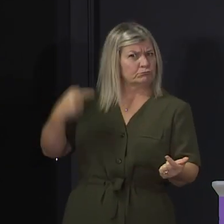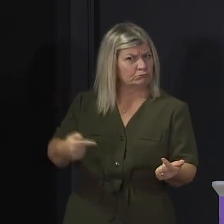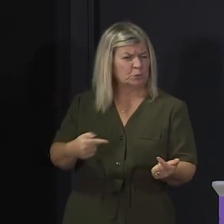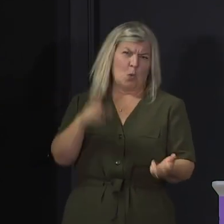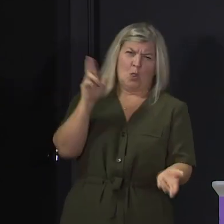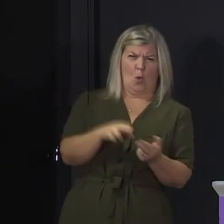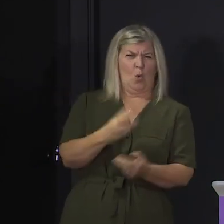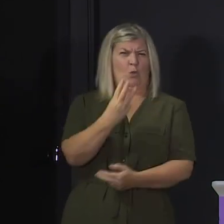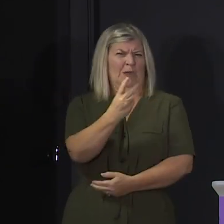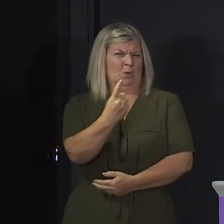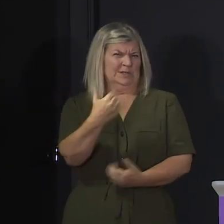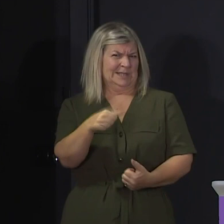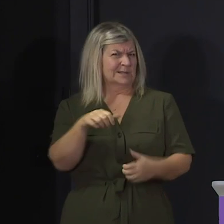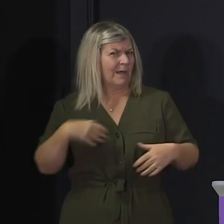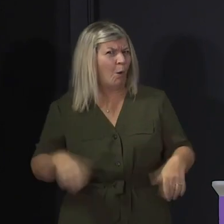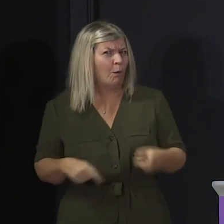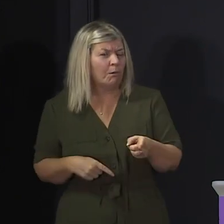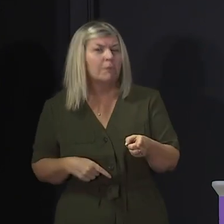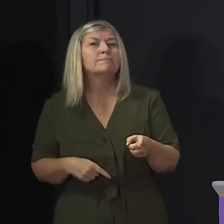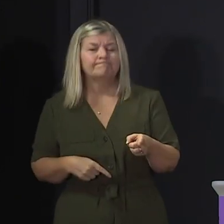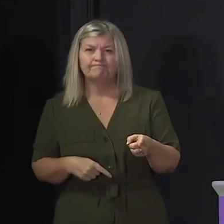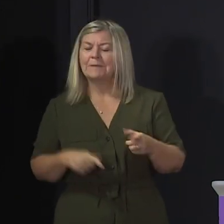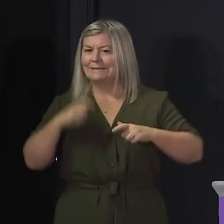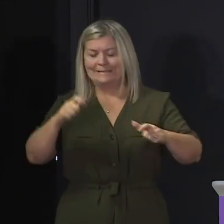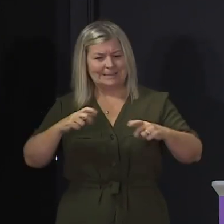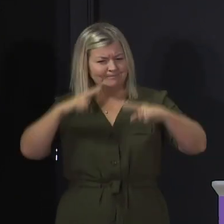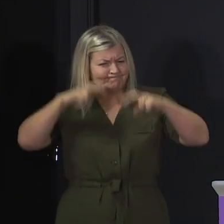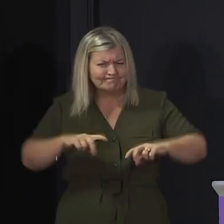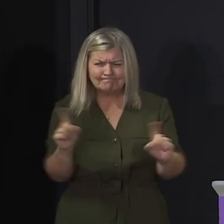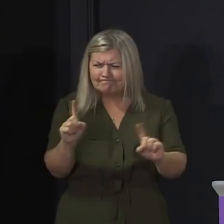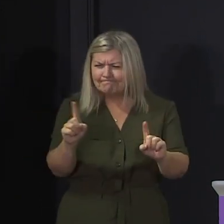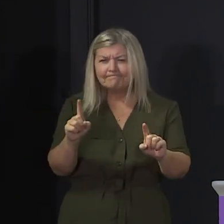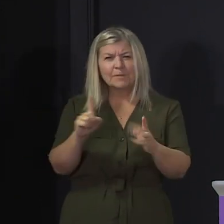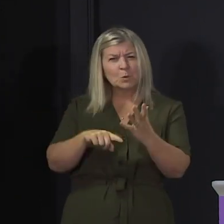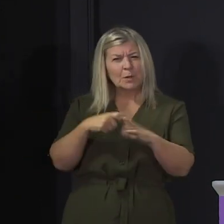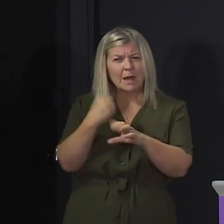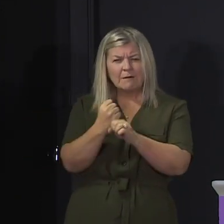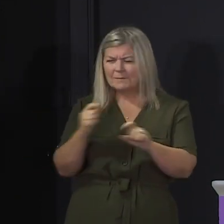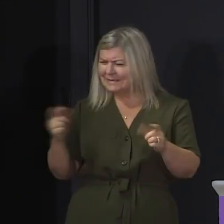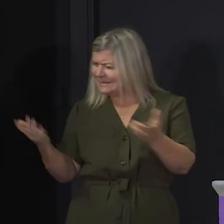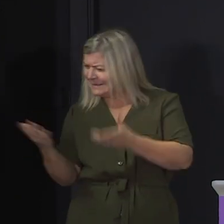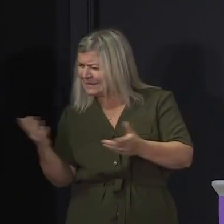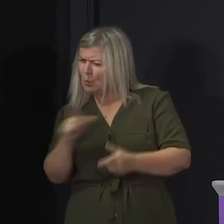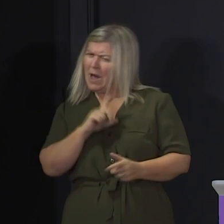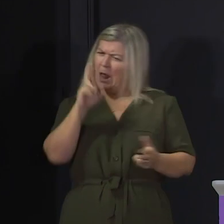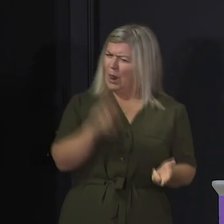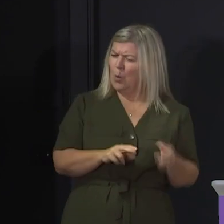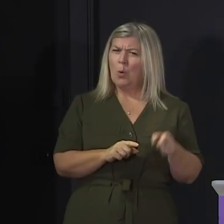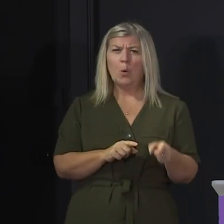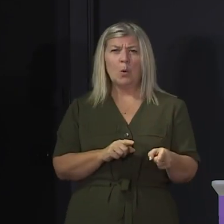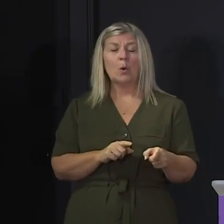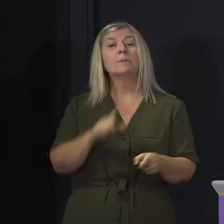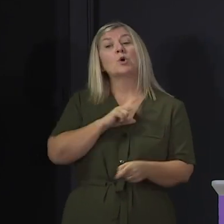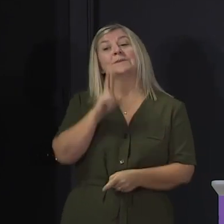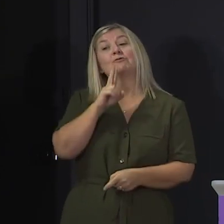reporting on previous days. Now we're still exploring this with the UK government but we think this might be because from